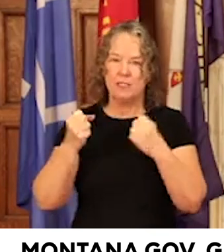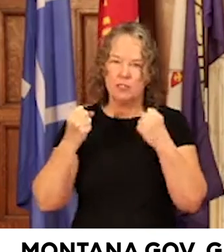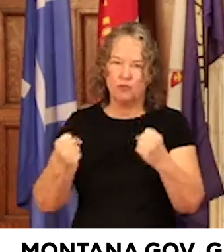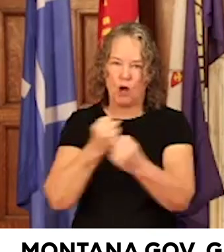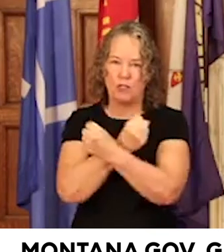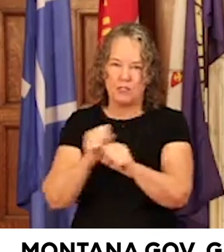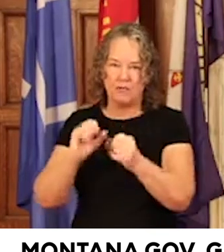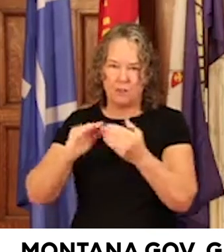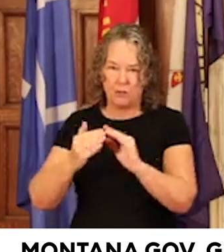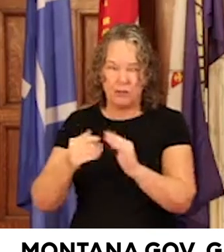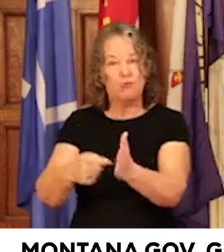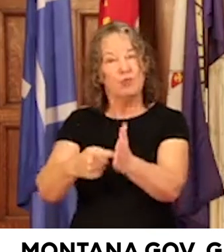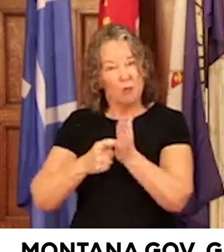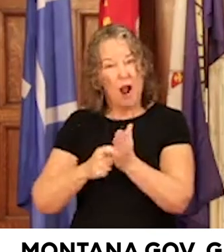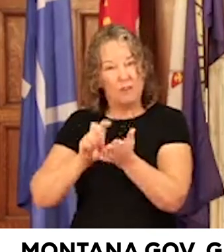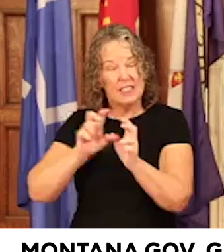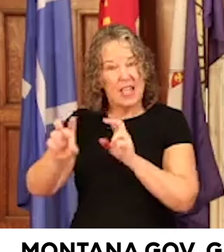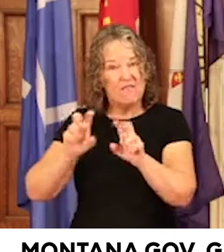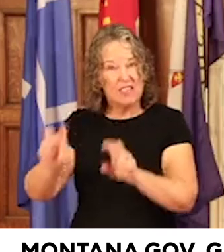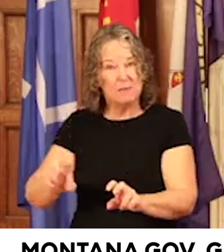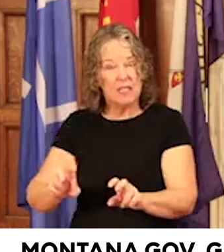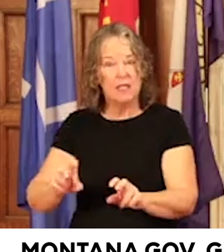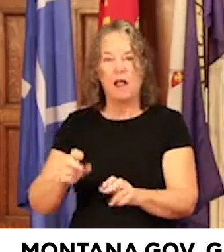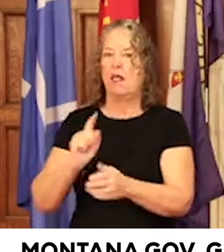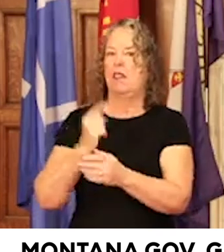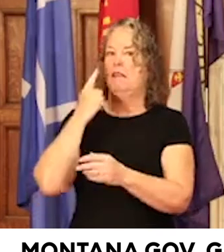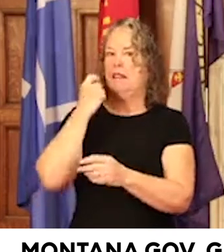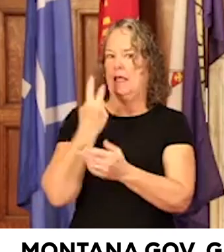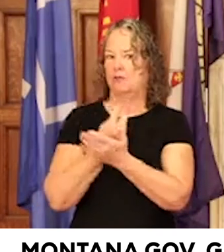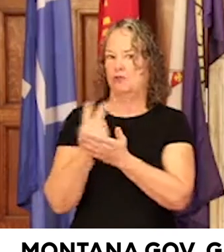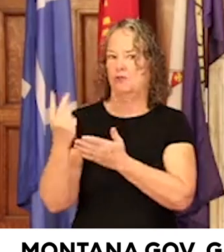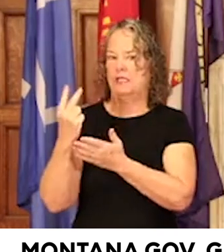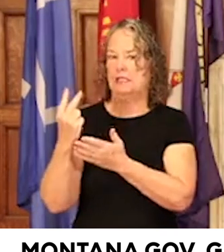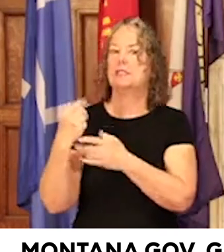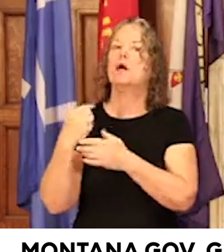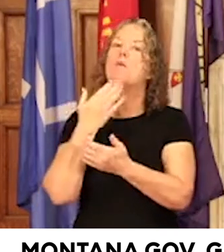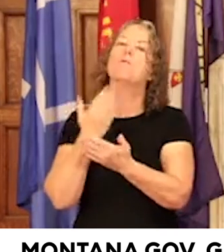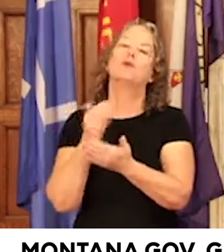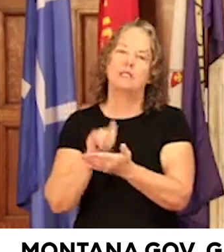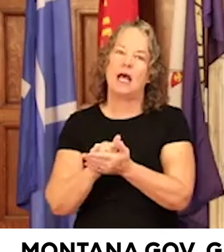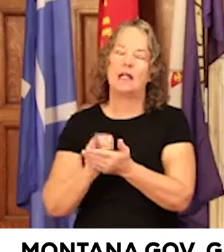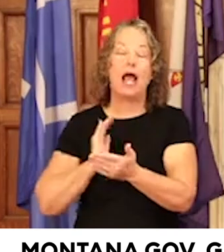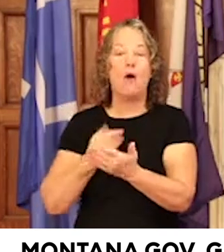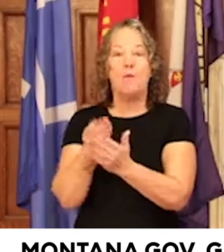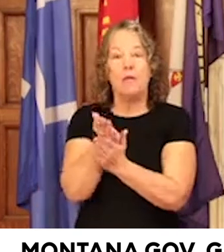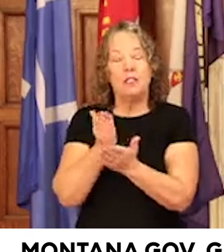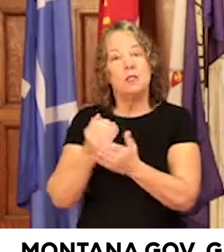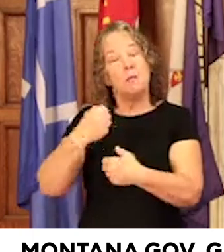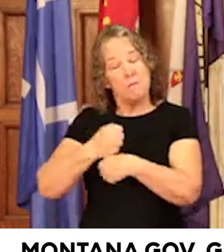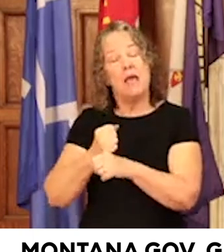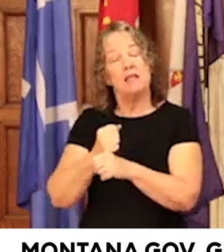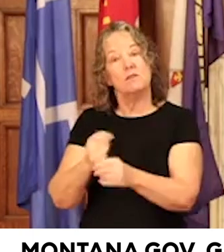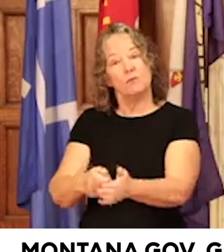will take investments. The last two weeks proves this. Our budget makes those necessary investments,